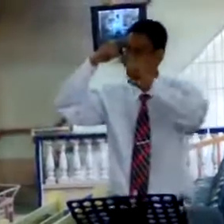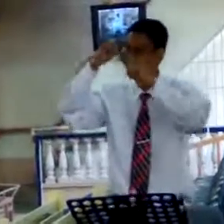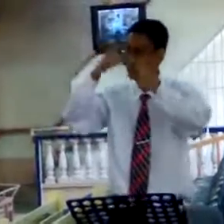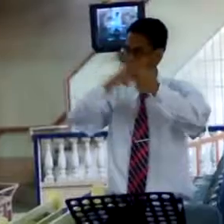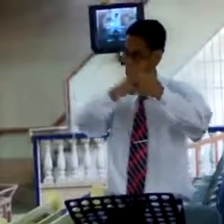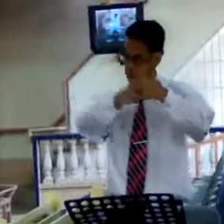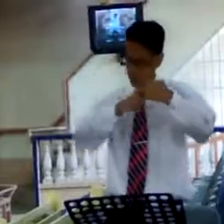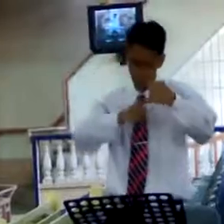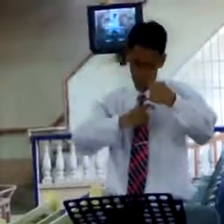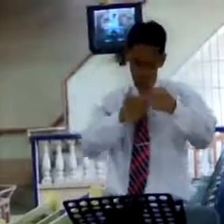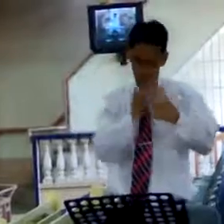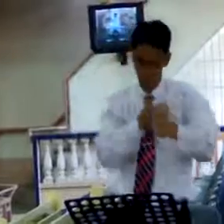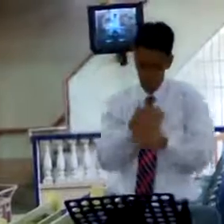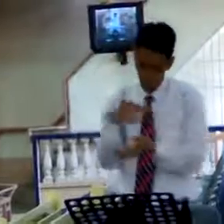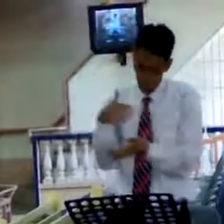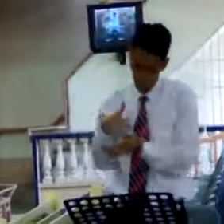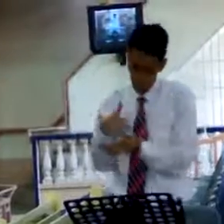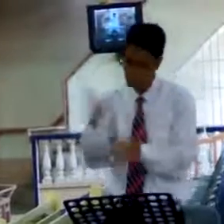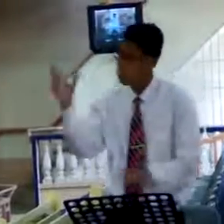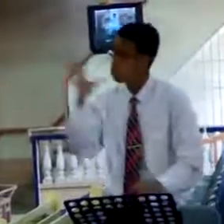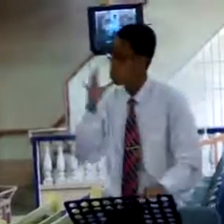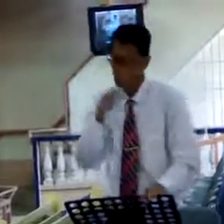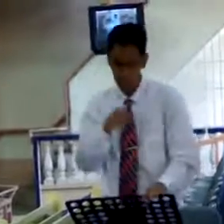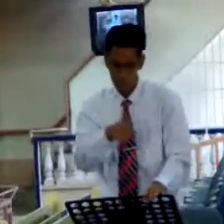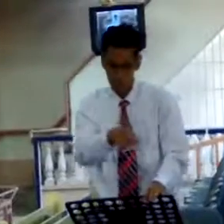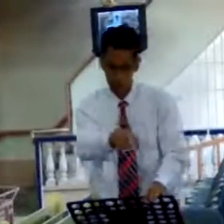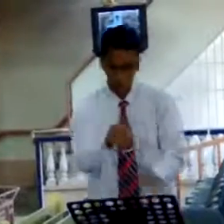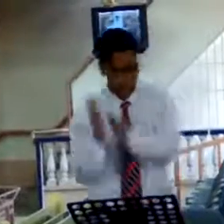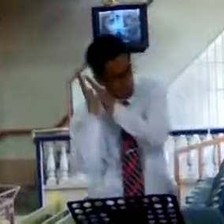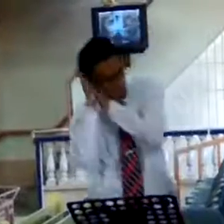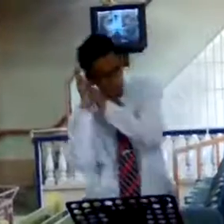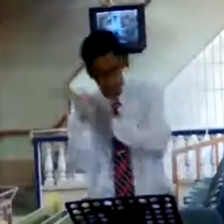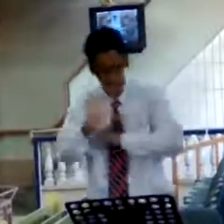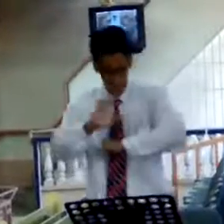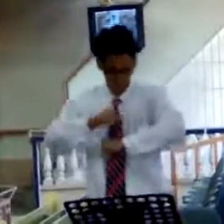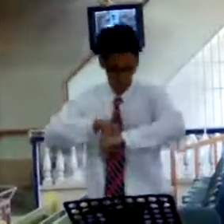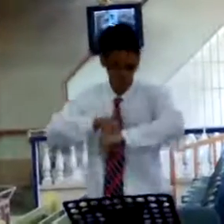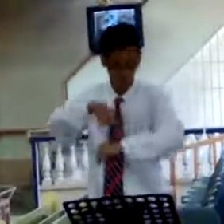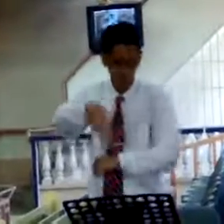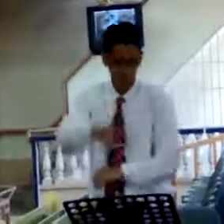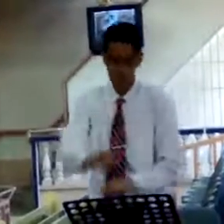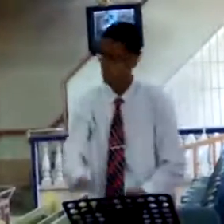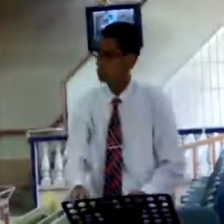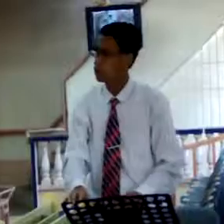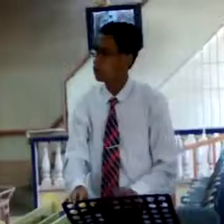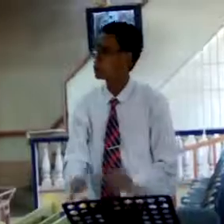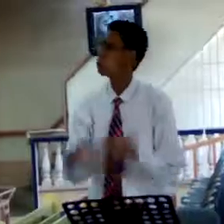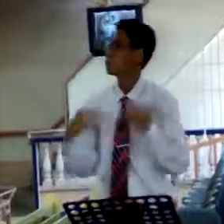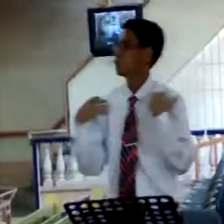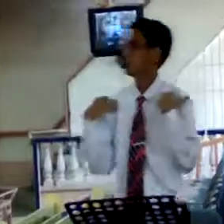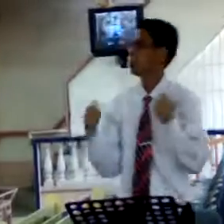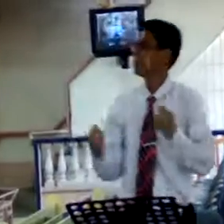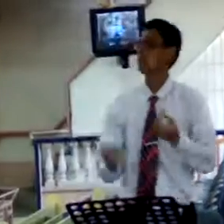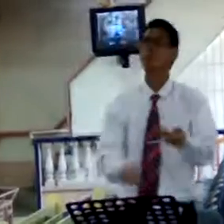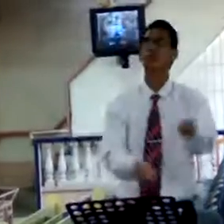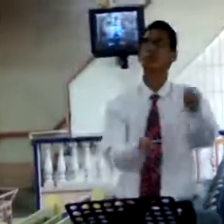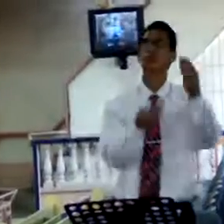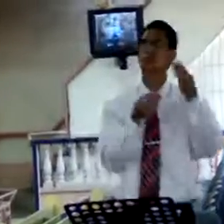in a team that has a class score for the situation. Now since we are a member, since we are